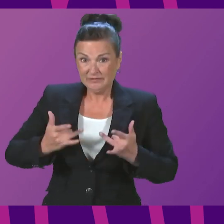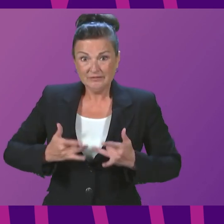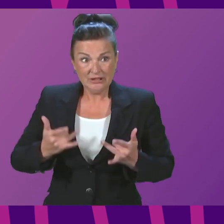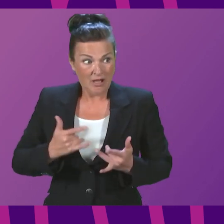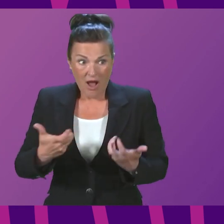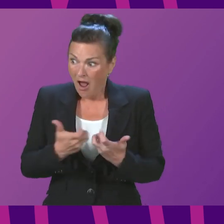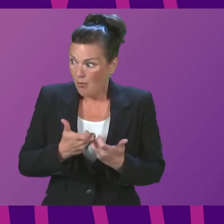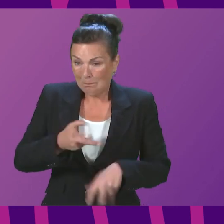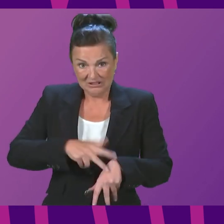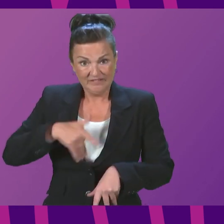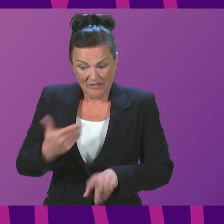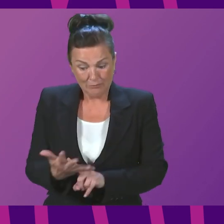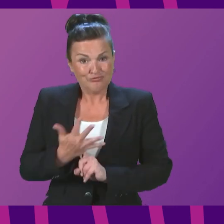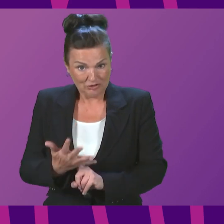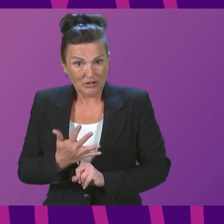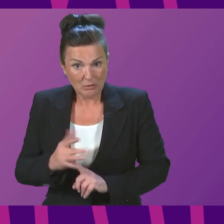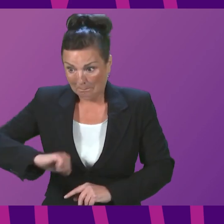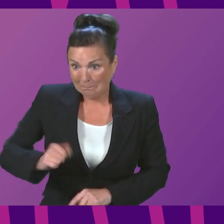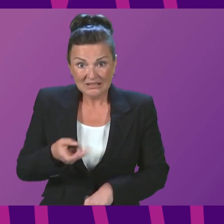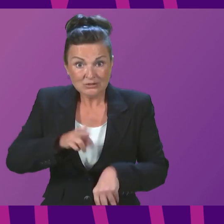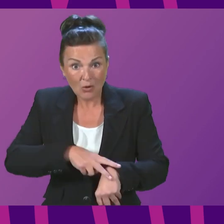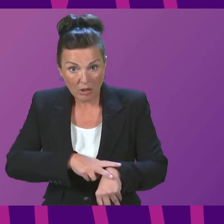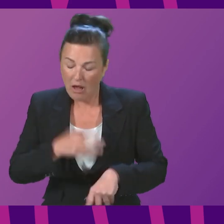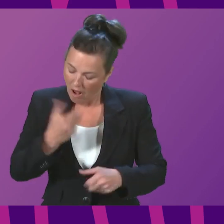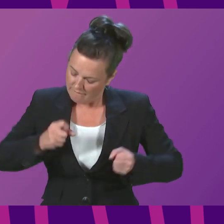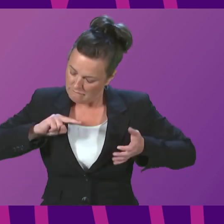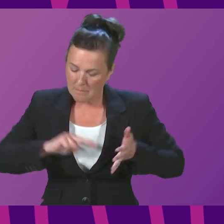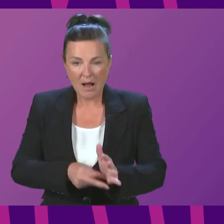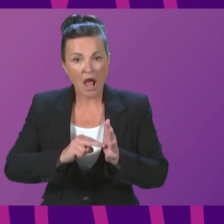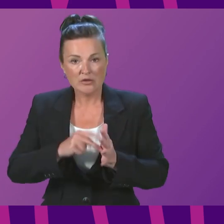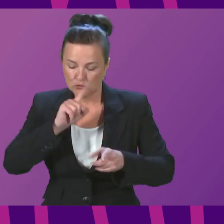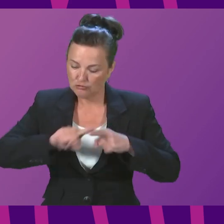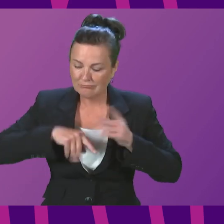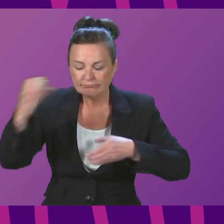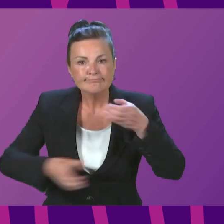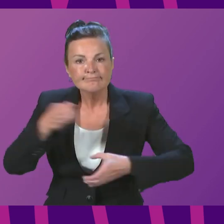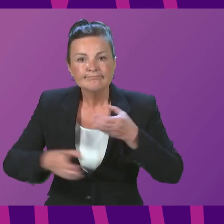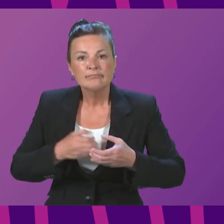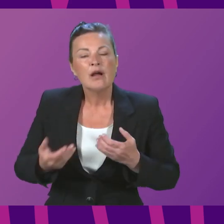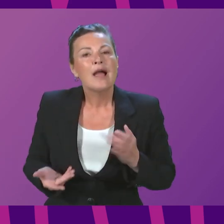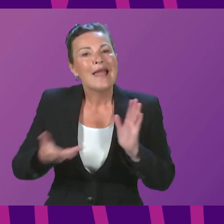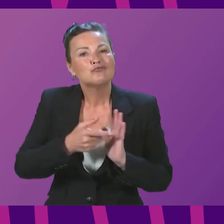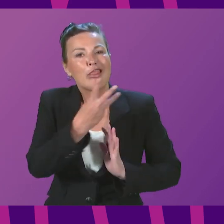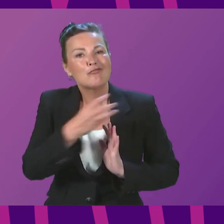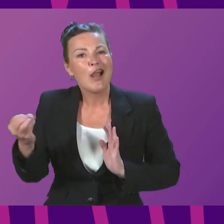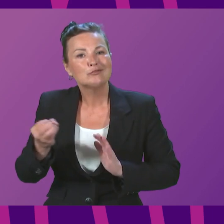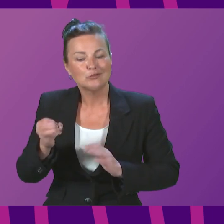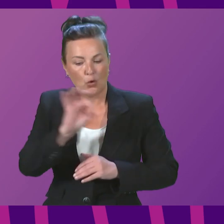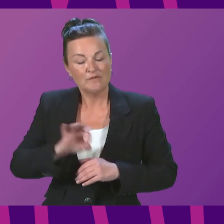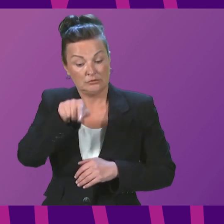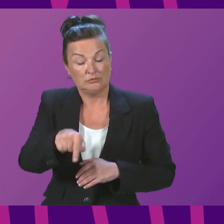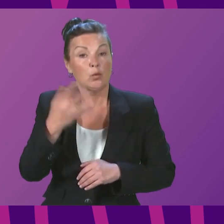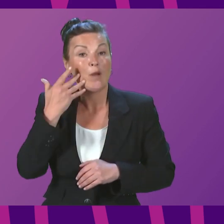that police officers are under right now. Police Scotland have plans and trained to recruit an additional 300 officers in July,